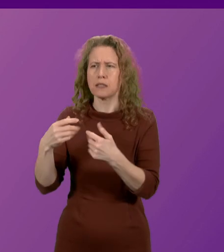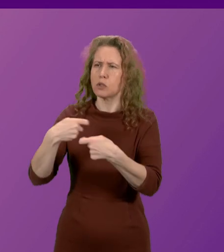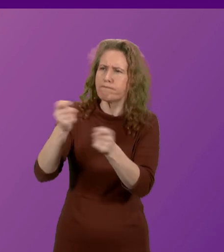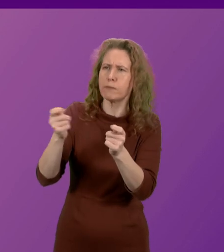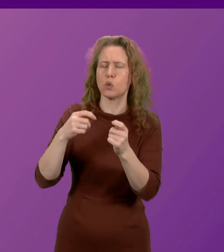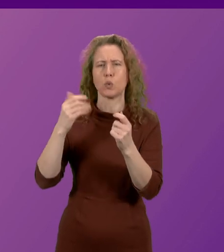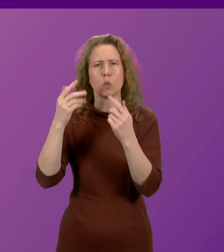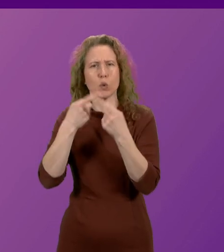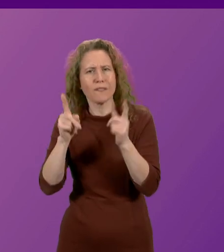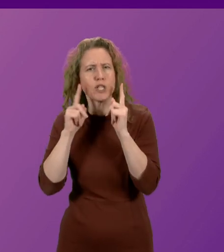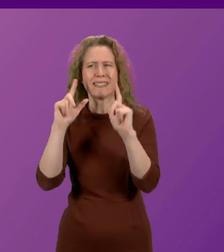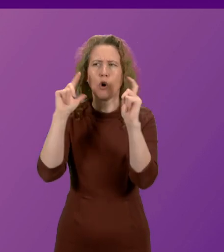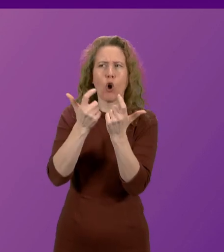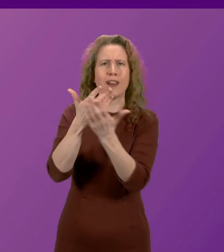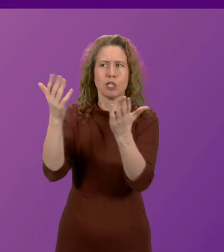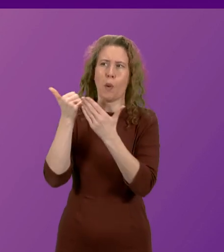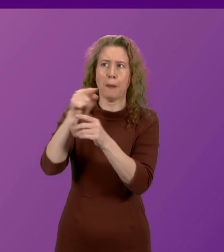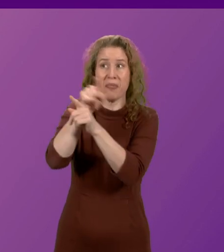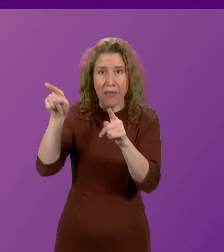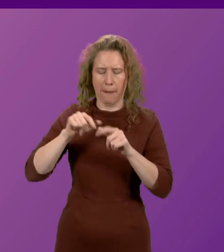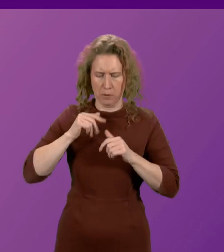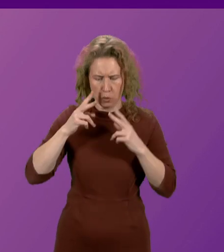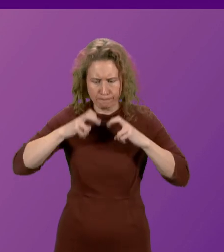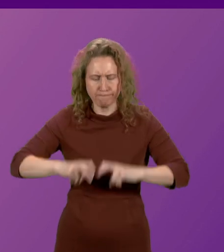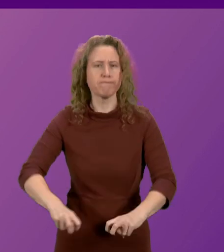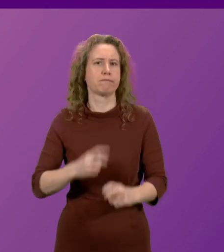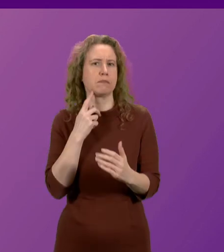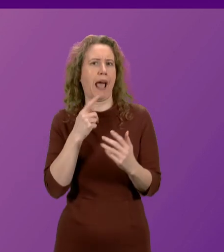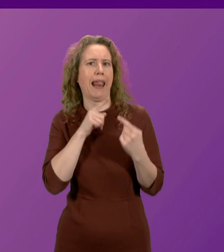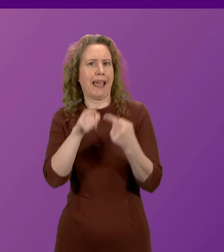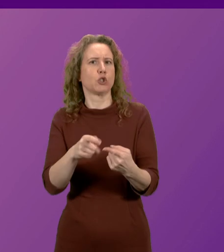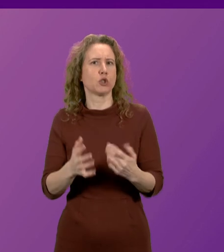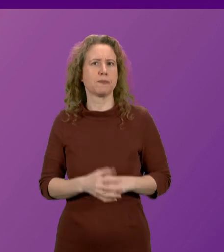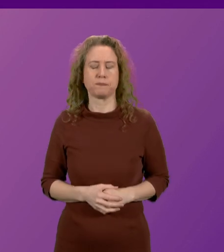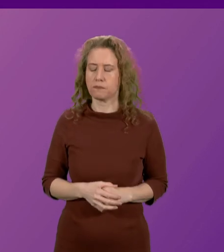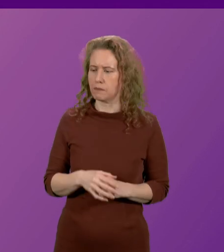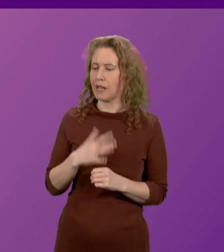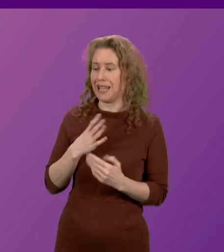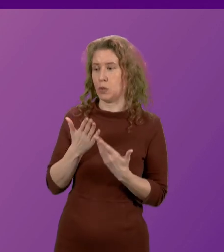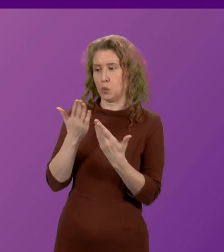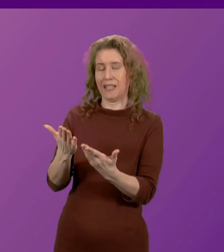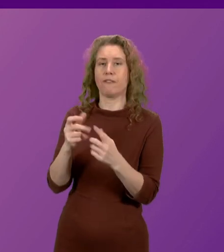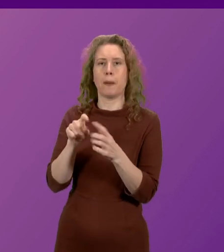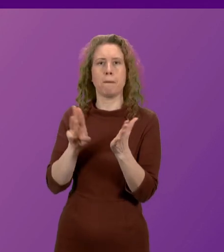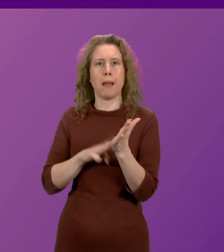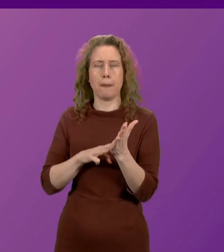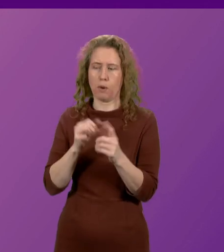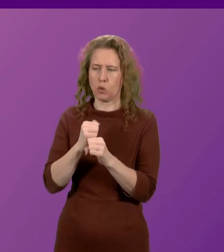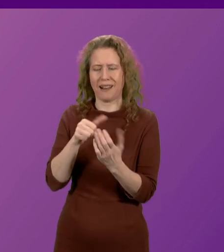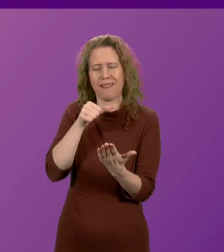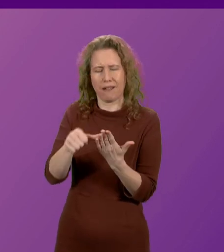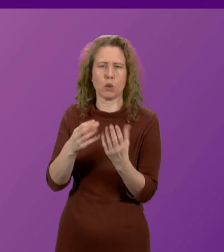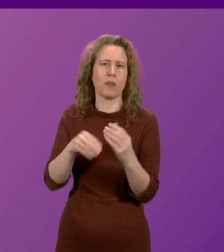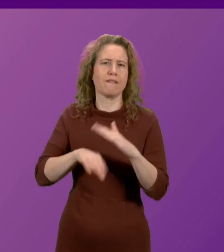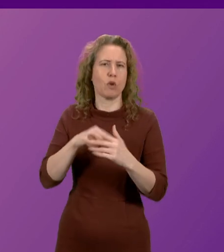First Minister. I'll need to give Pam Gossall a letter with the definitive answer to that